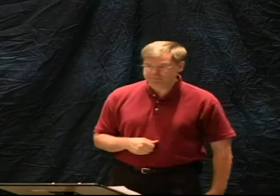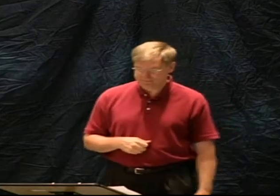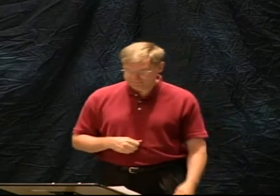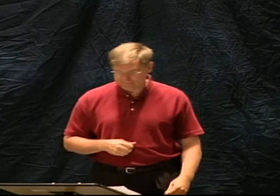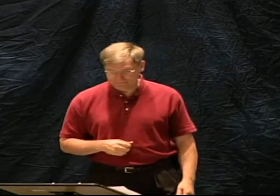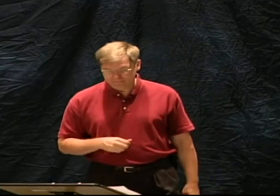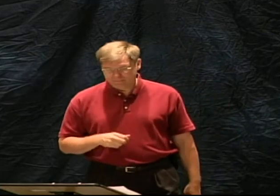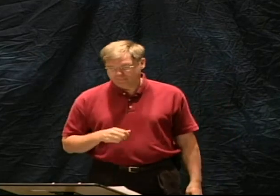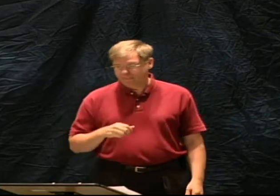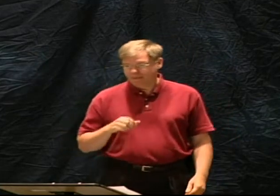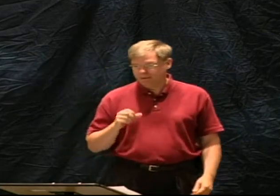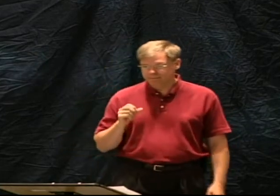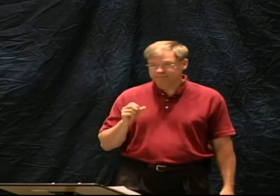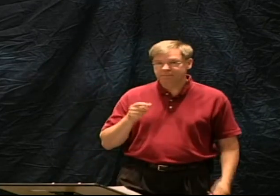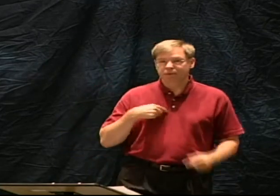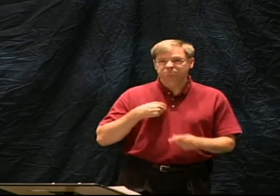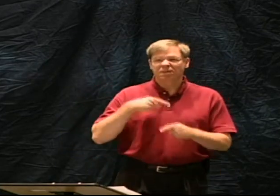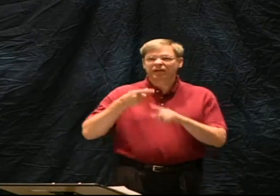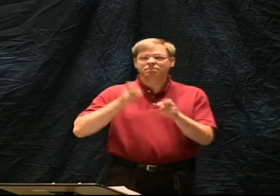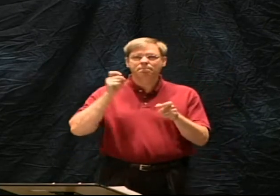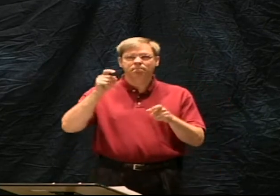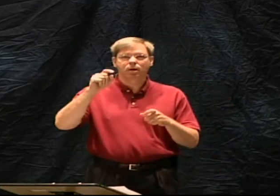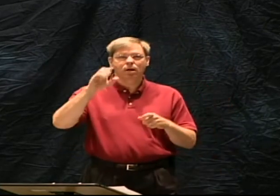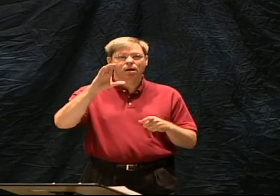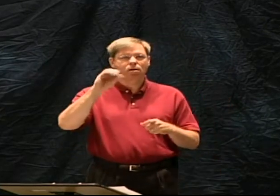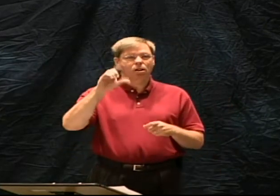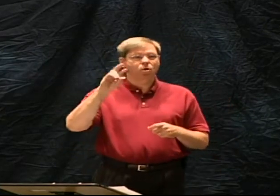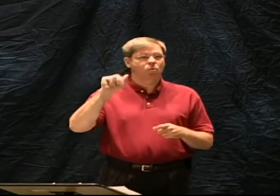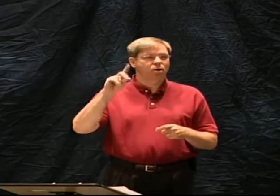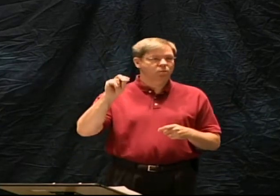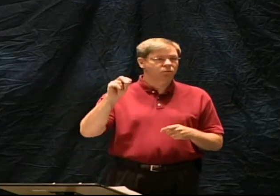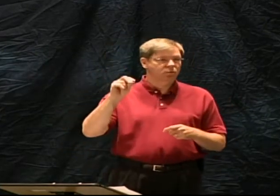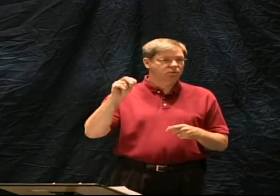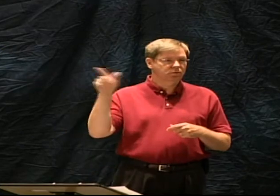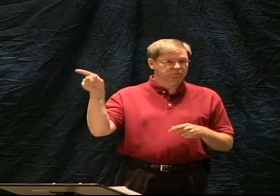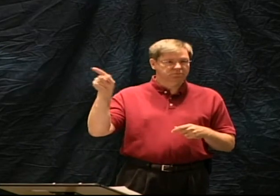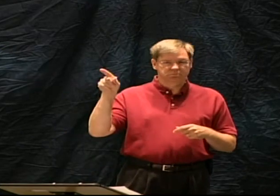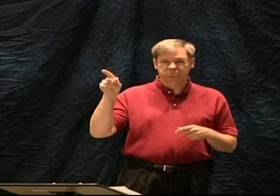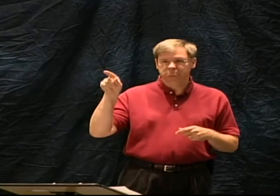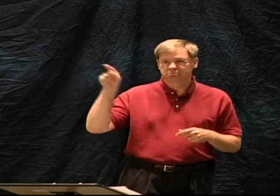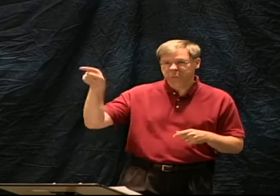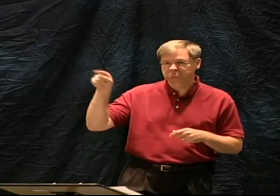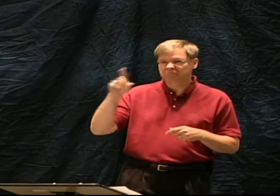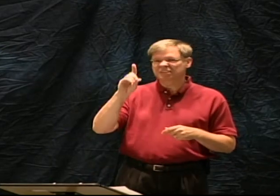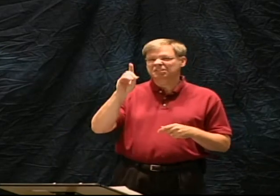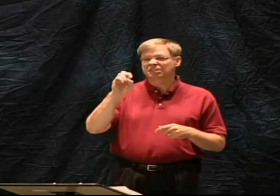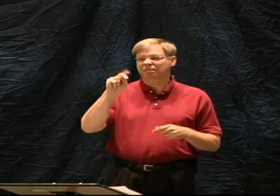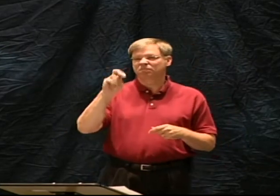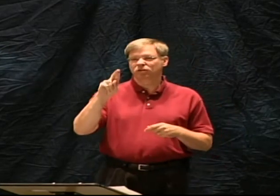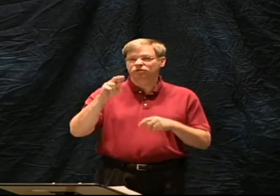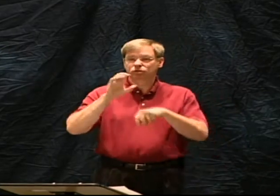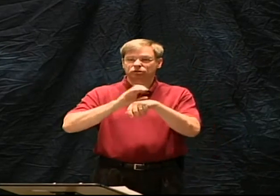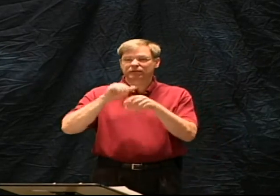with our unity that we have together in Christ. I'm from Colorado in Denver.